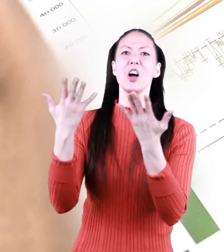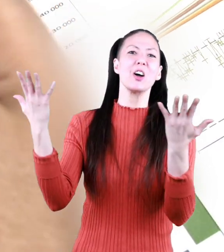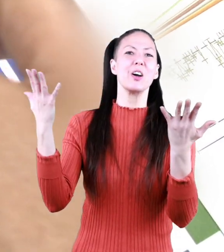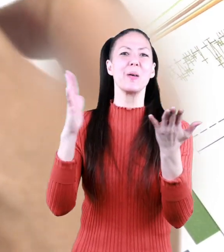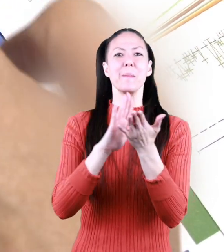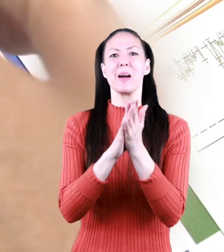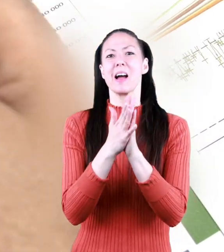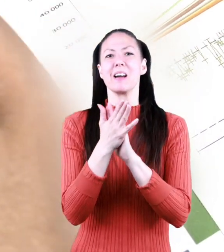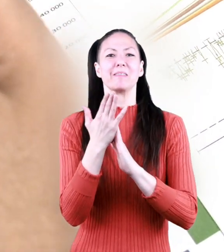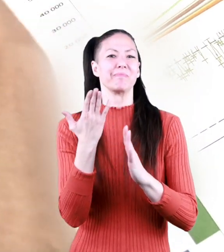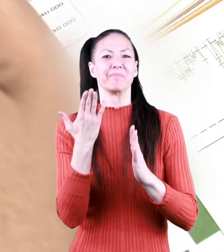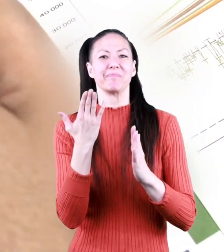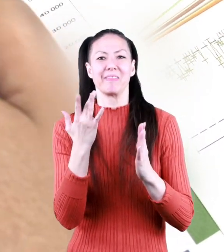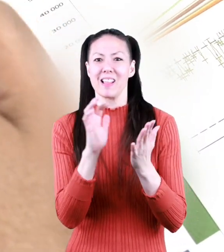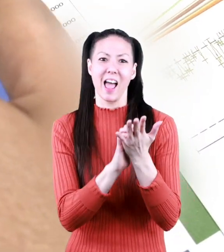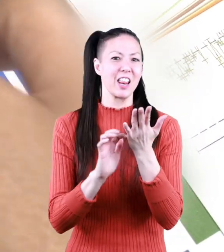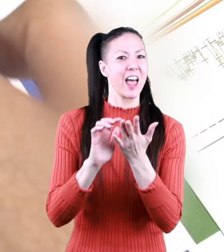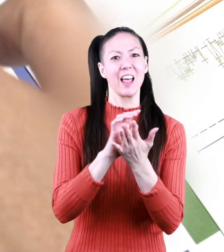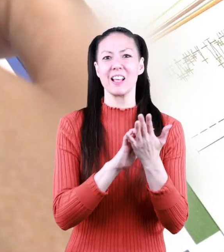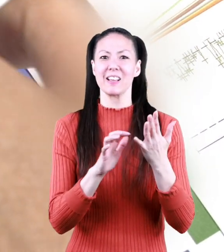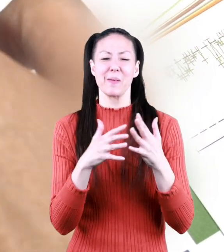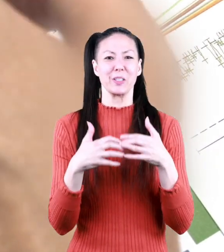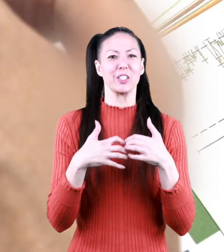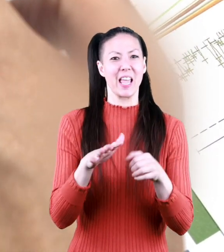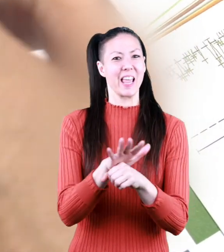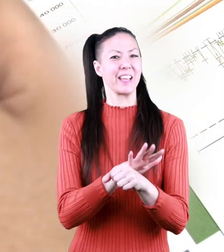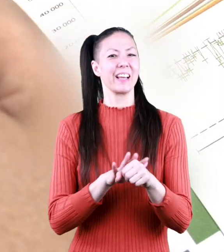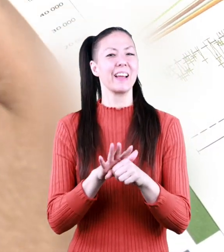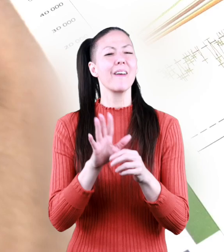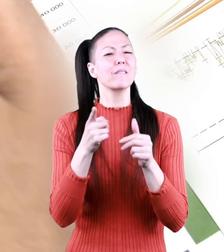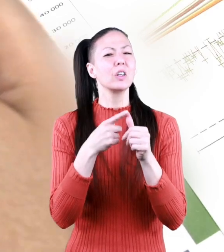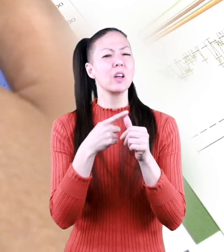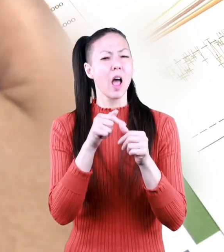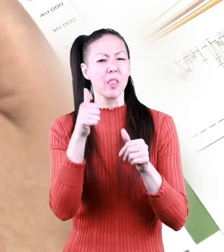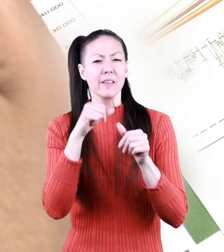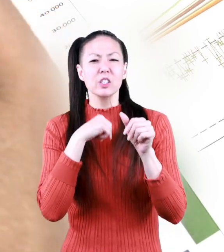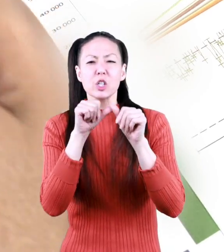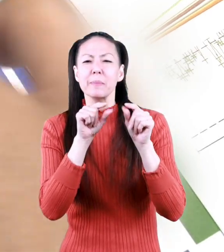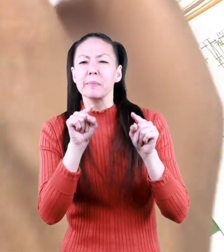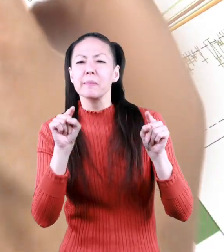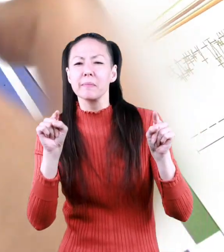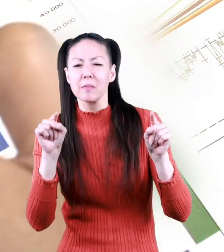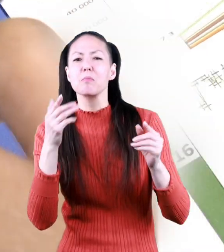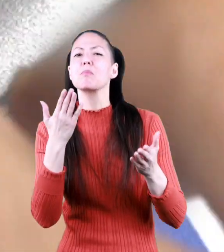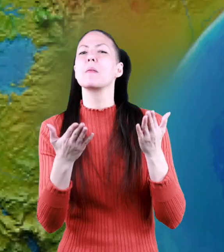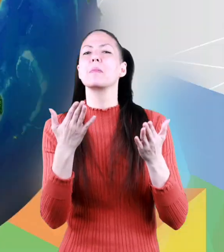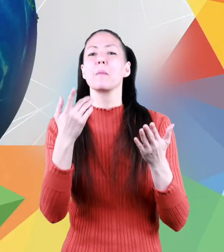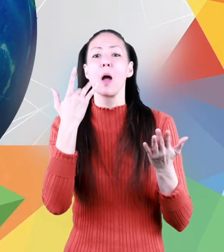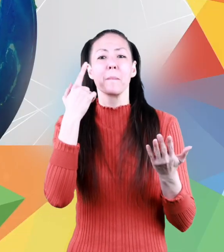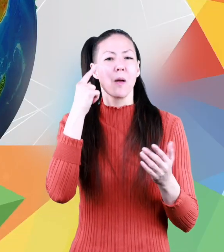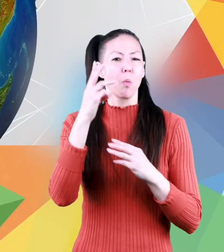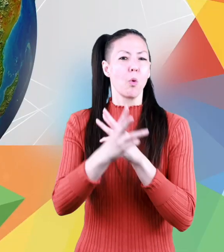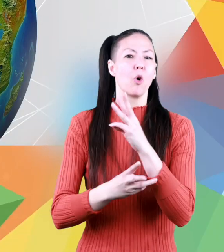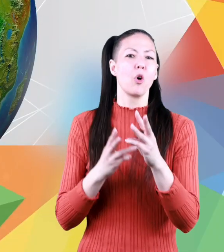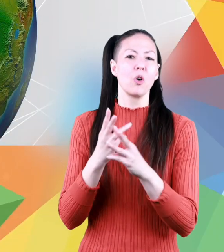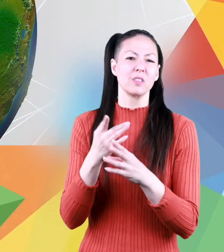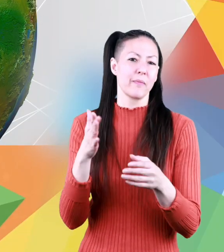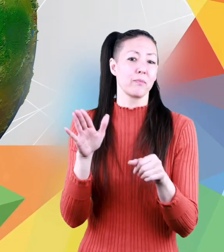an area calculating machine there are a few other shapes we should probably cover because the world is more than just